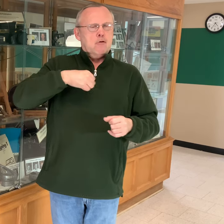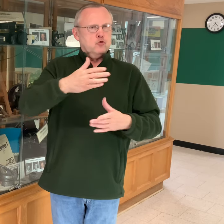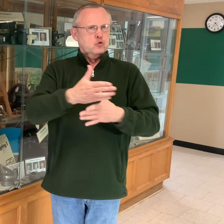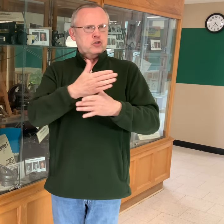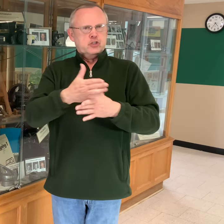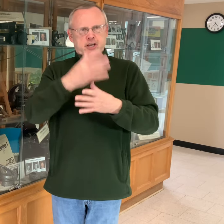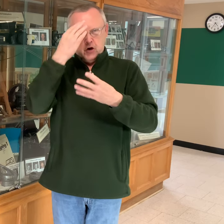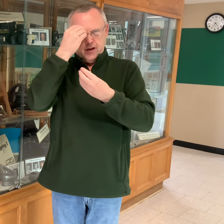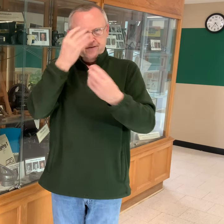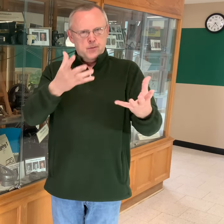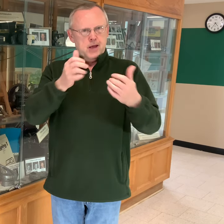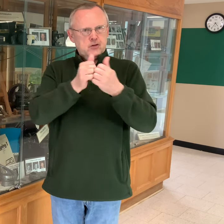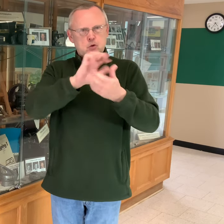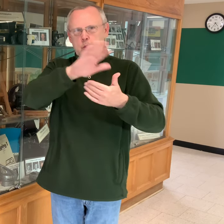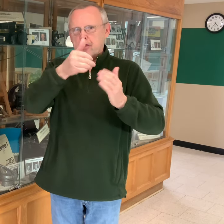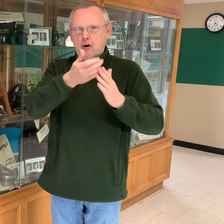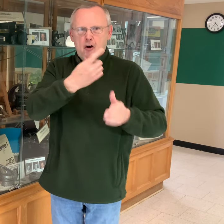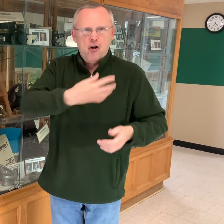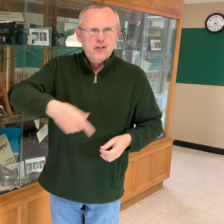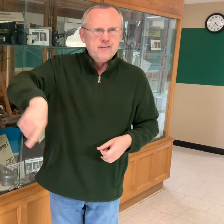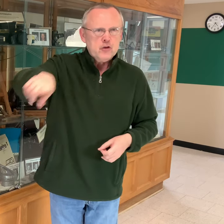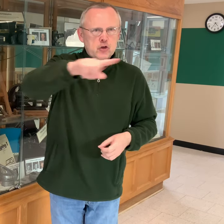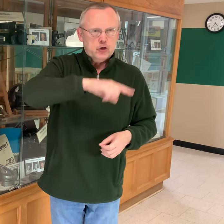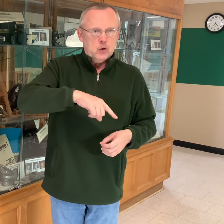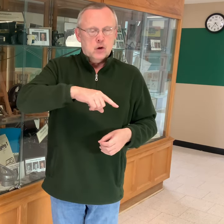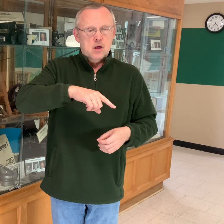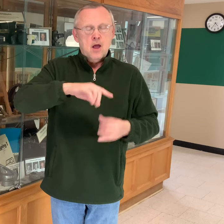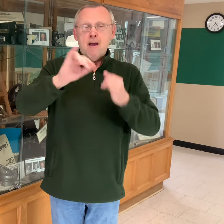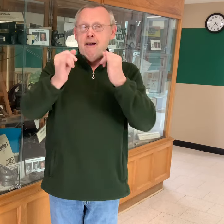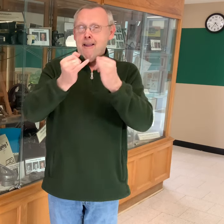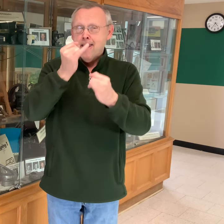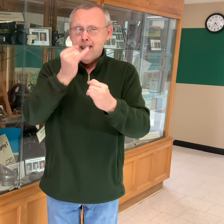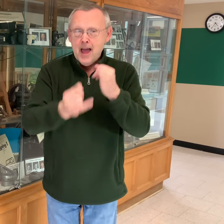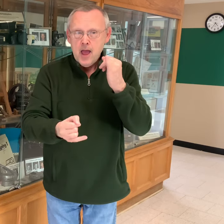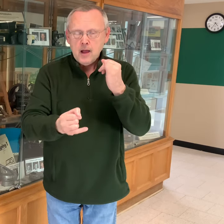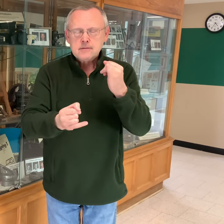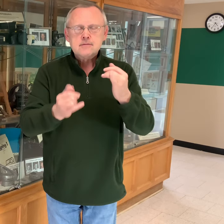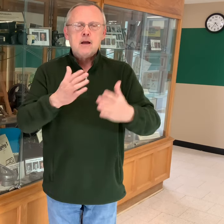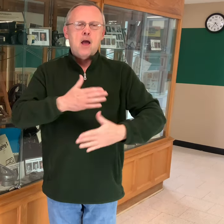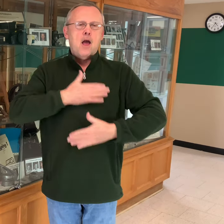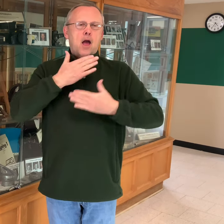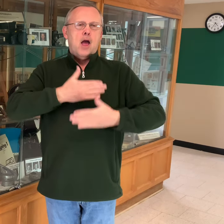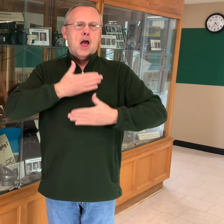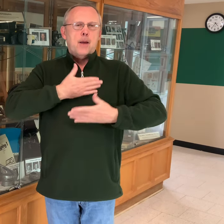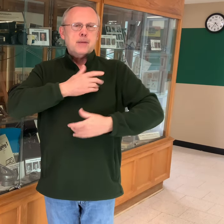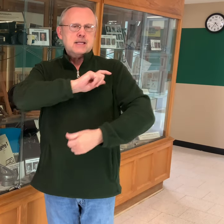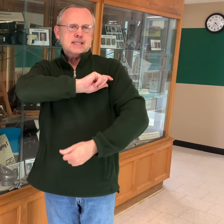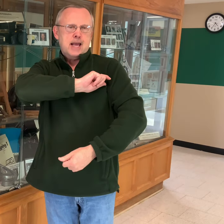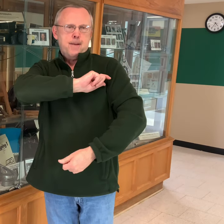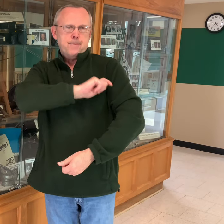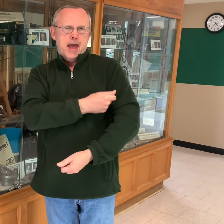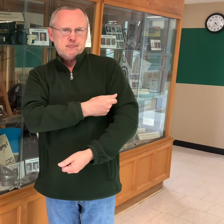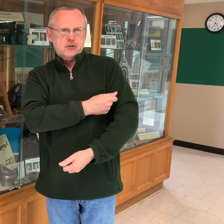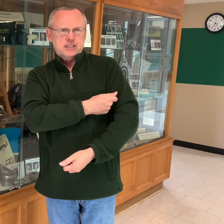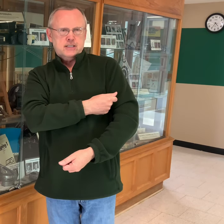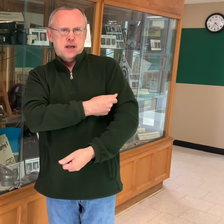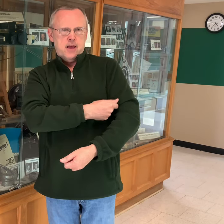are very proud to share that information with all of you. Lastly, I would love to wish you a happy St.